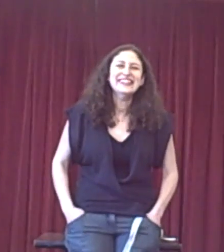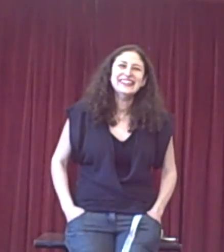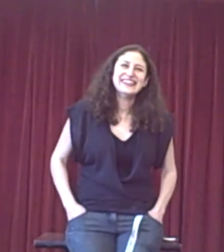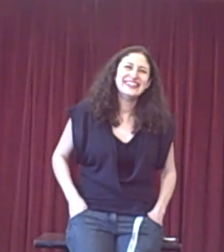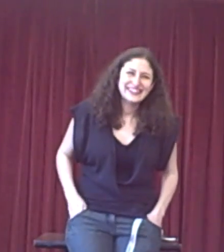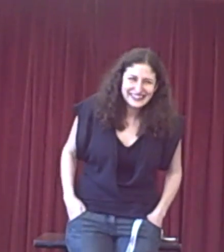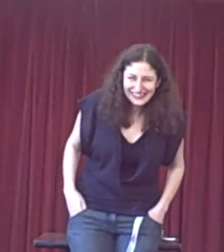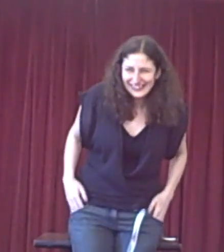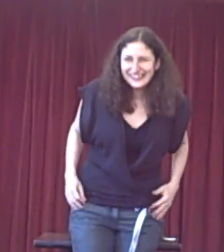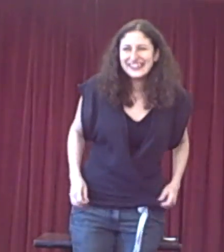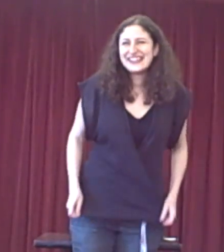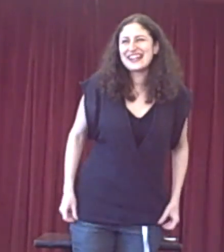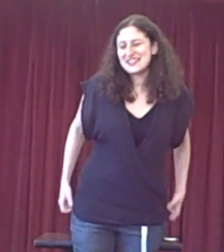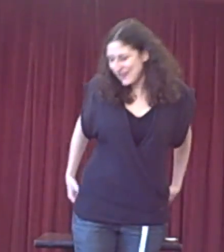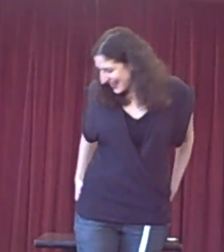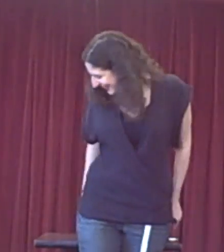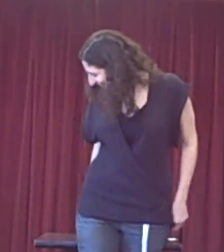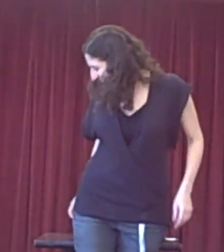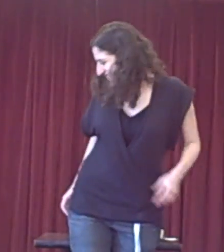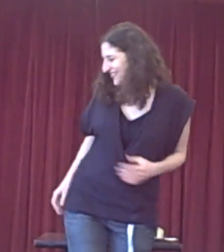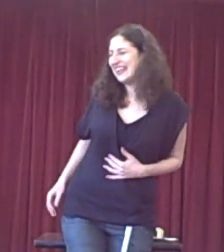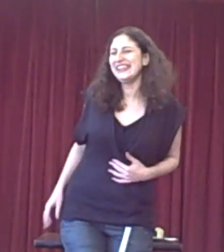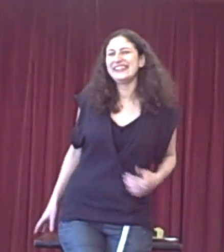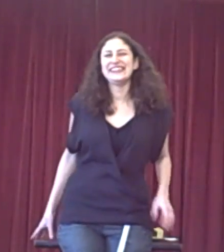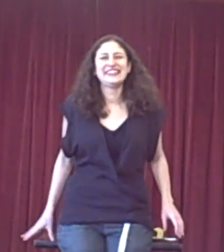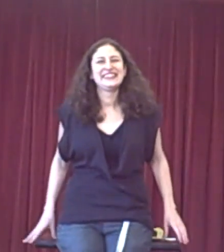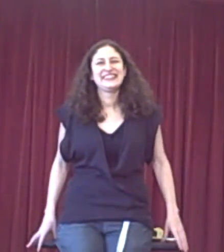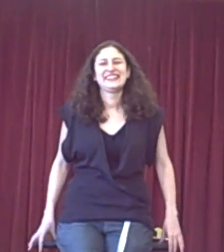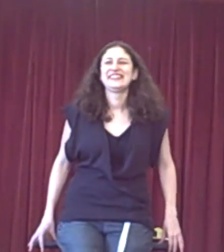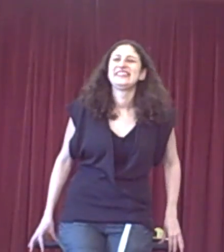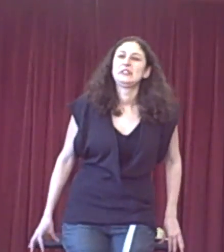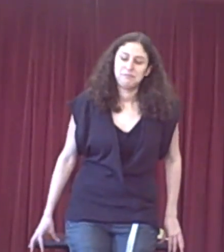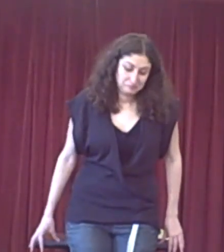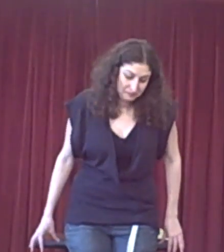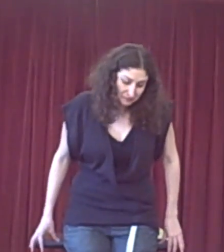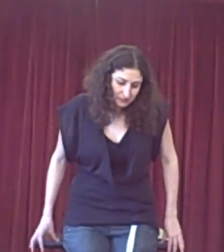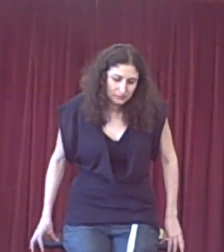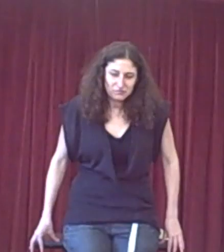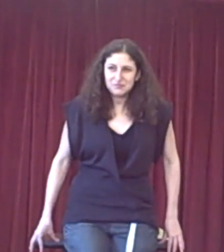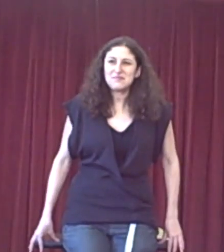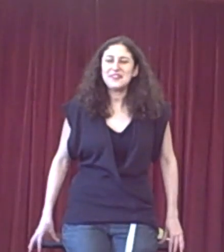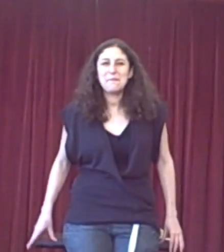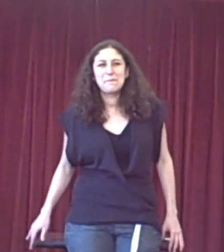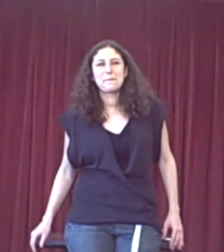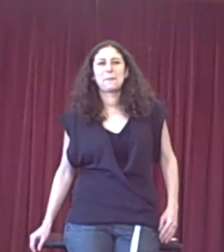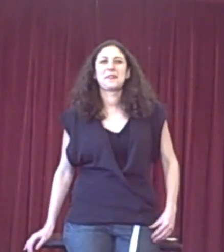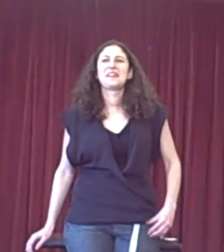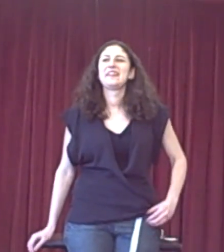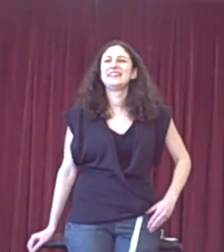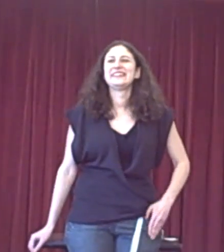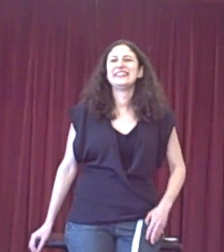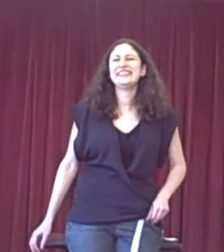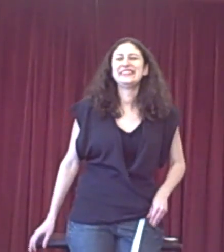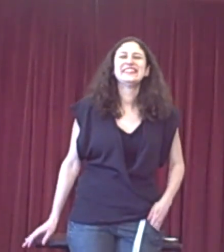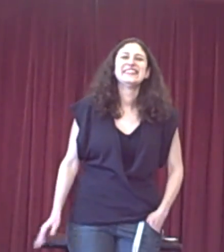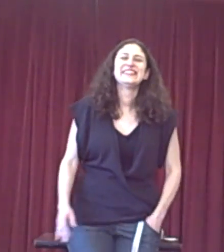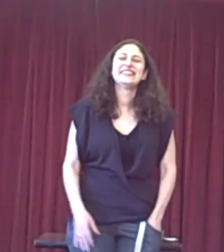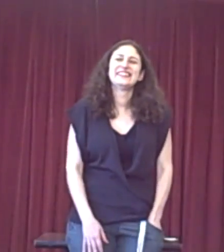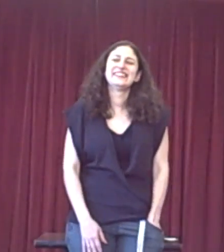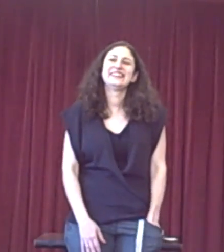A lot of judges are like, you know, let's not make them nervous, let's be friendly, let's be conducive to not making them fear of